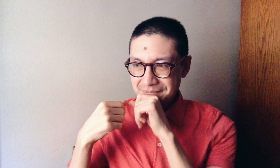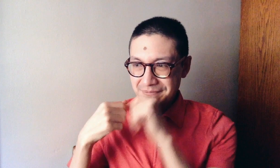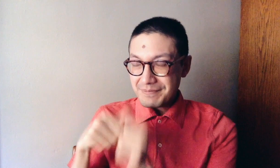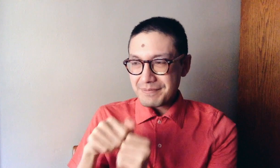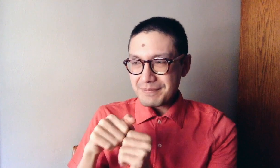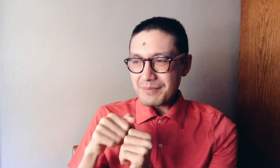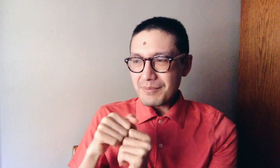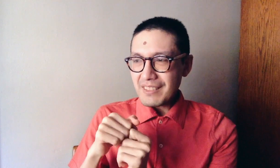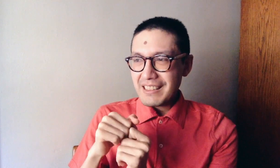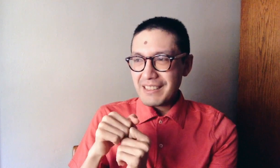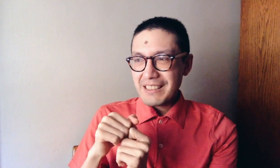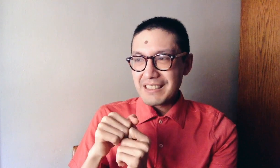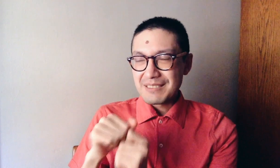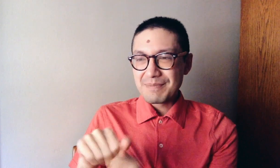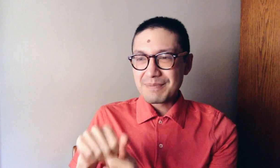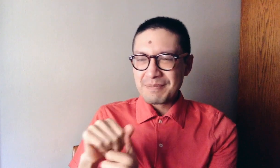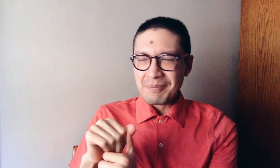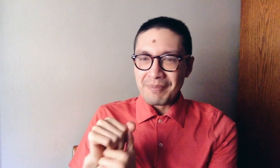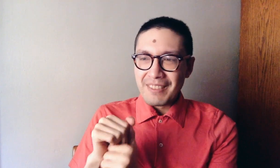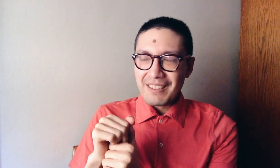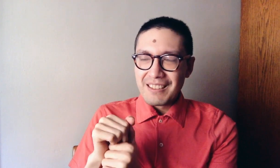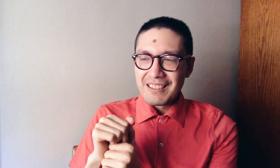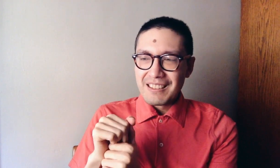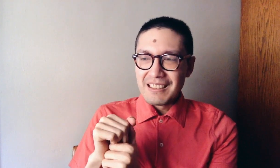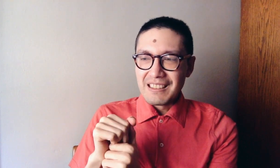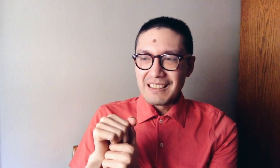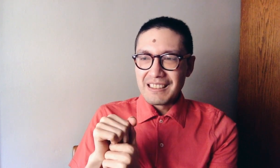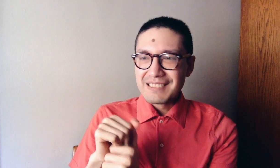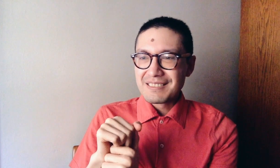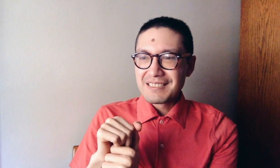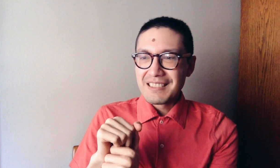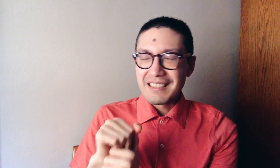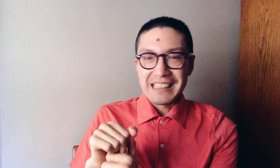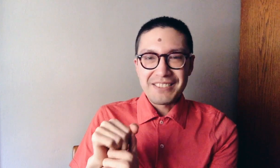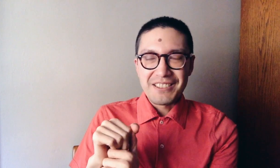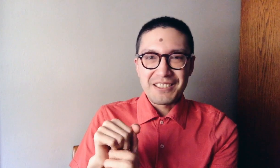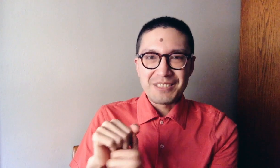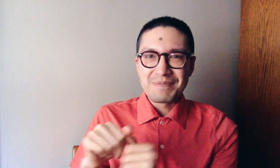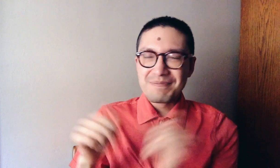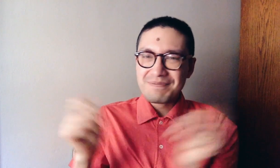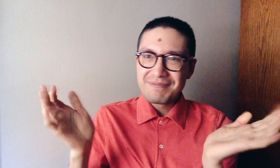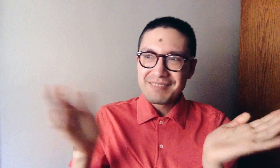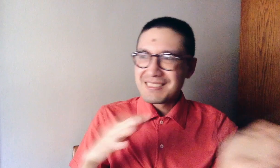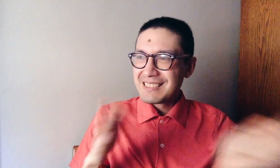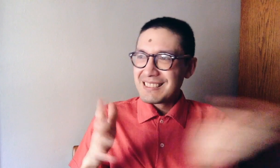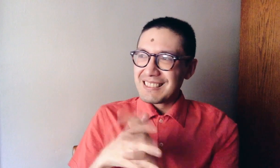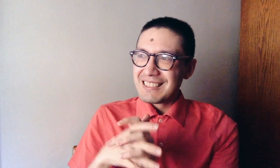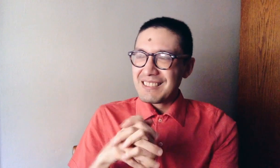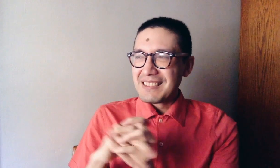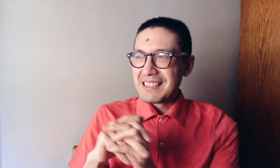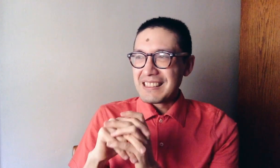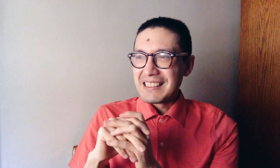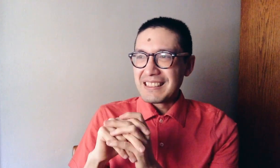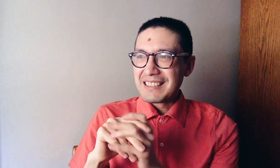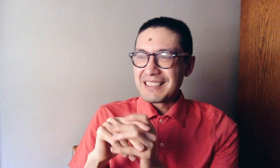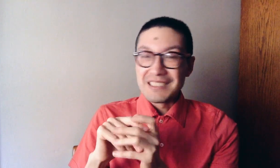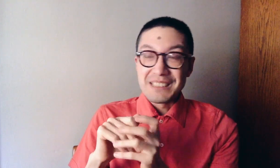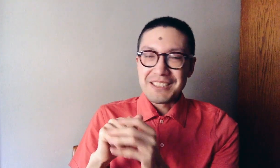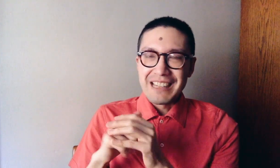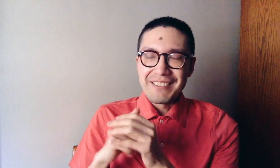And, anyway, uh, thanks for, uh, you know, subscribing